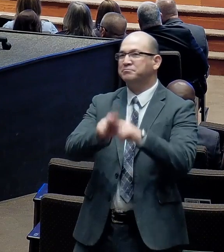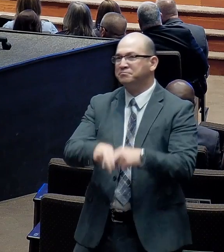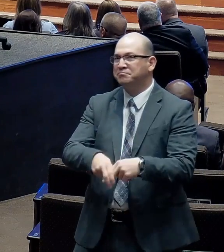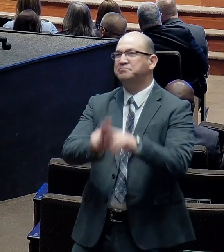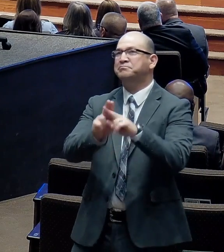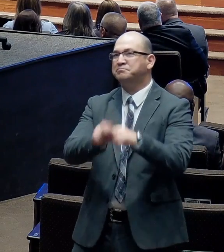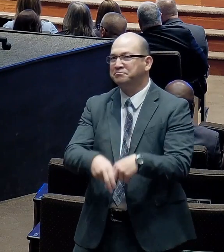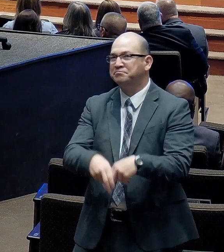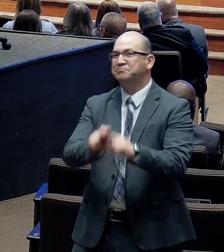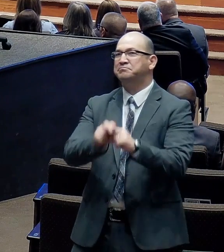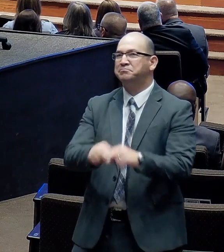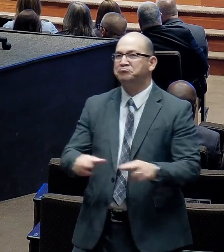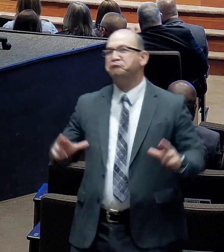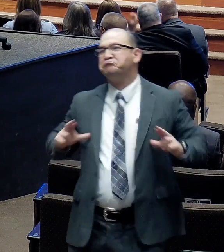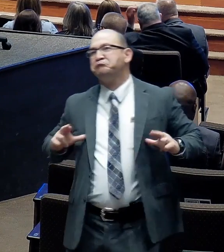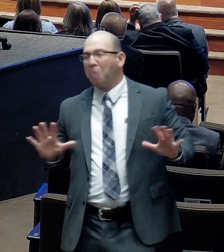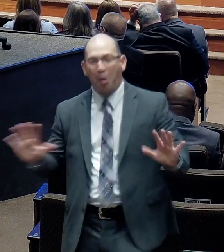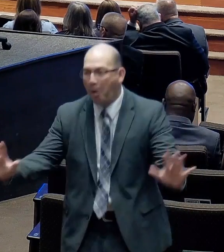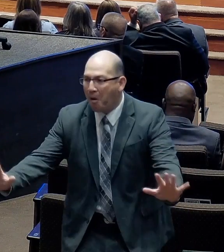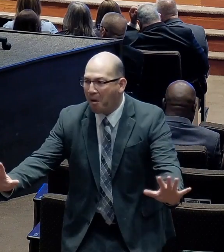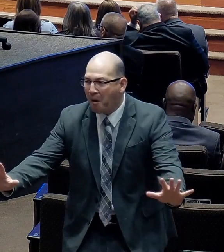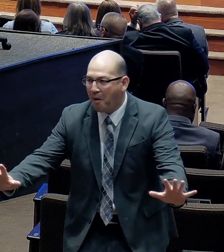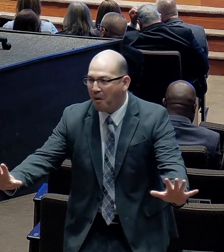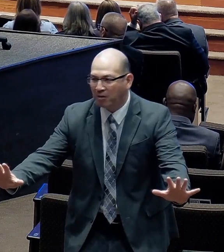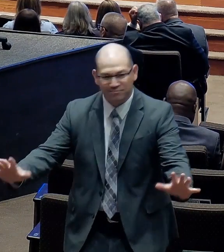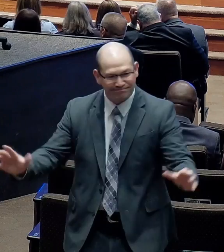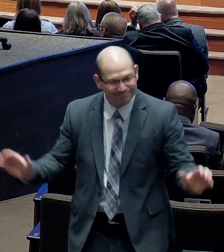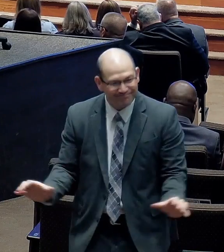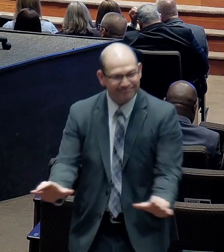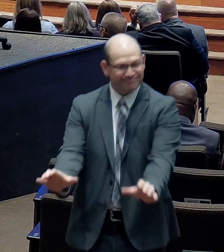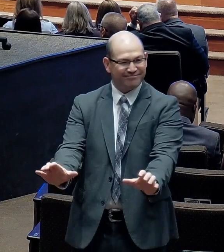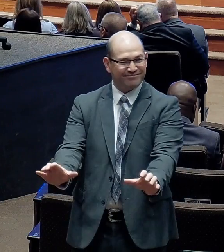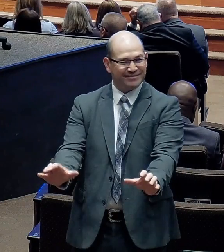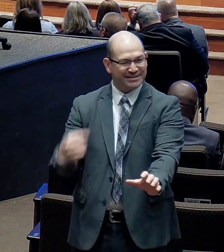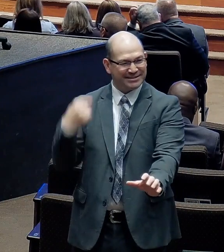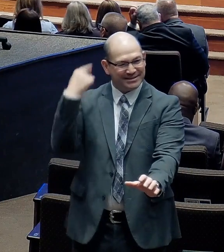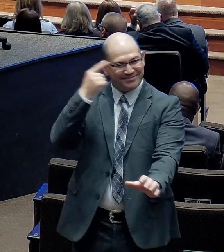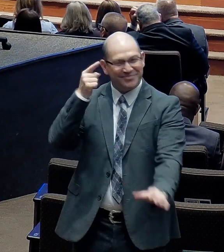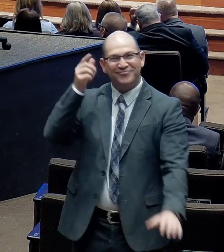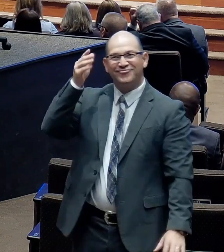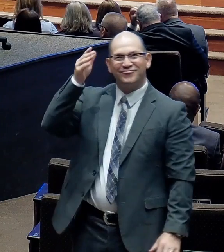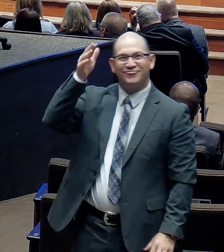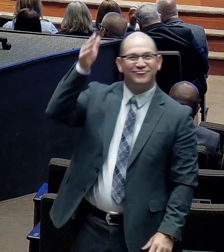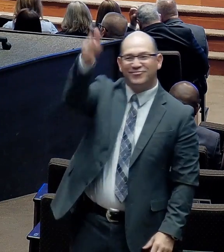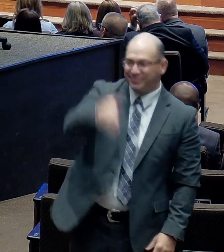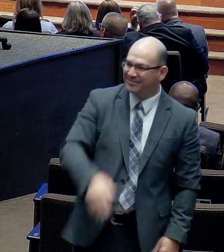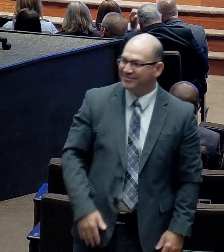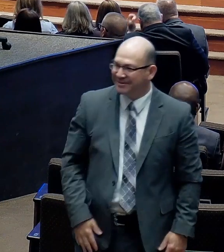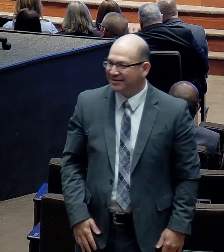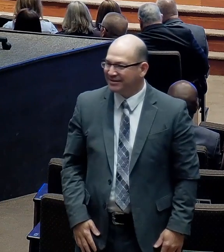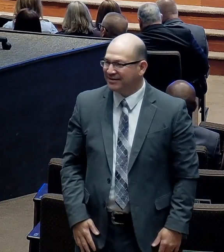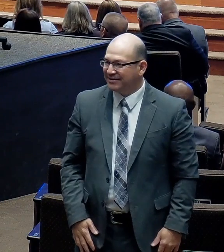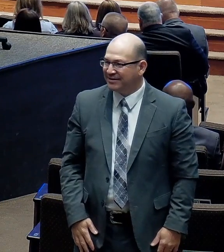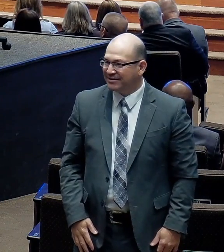Let's look. At the future. Listen to the apostle Paul. Old man.